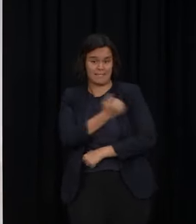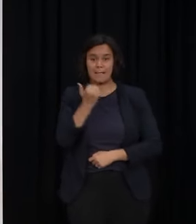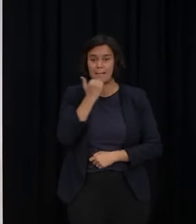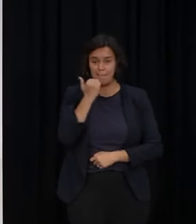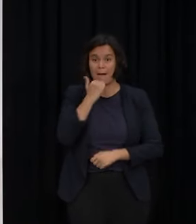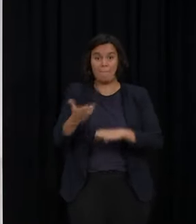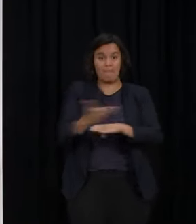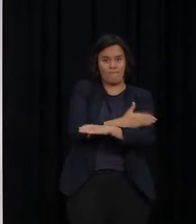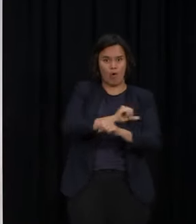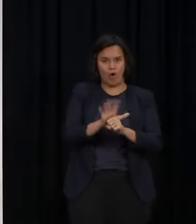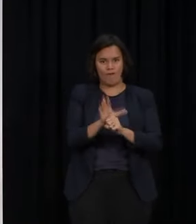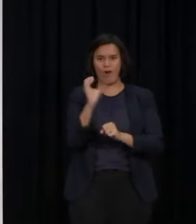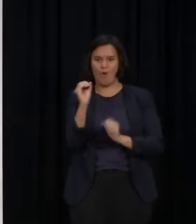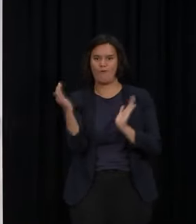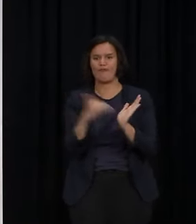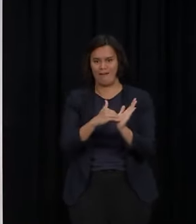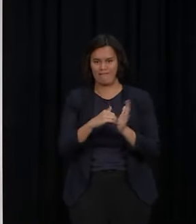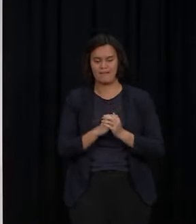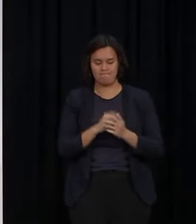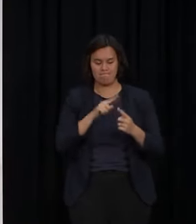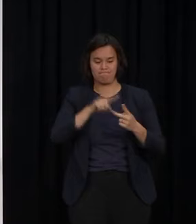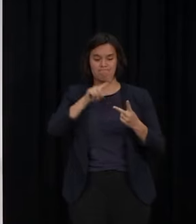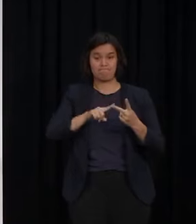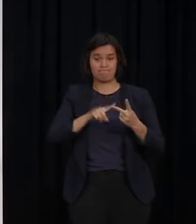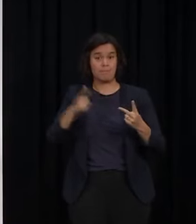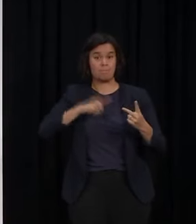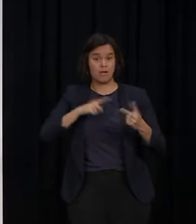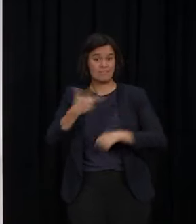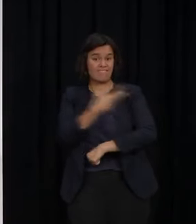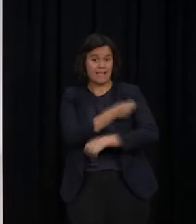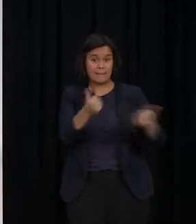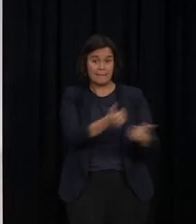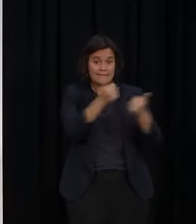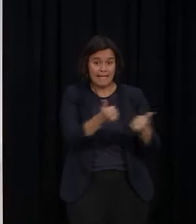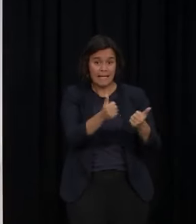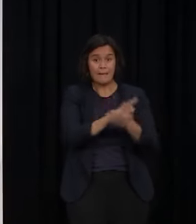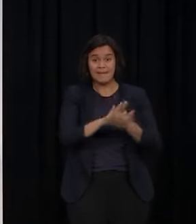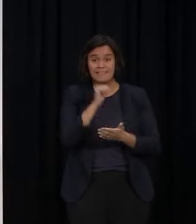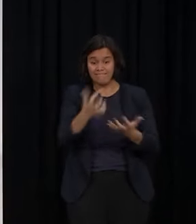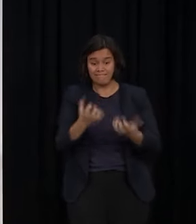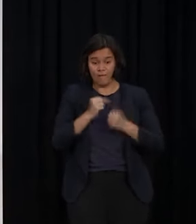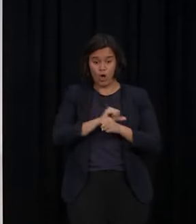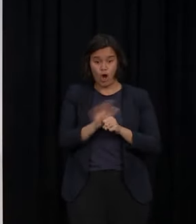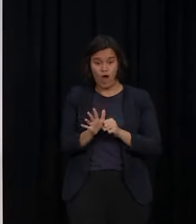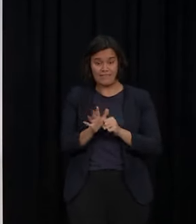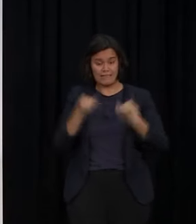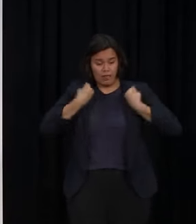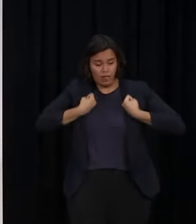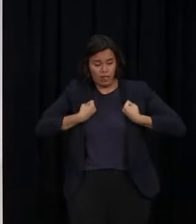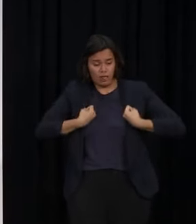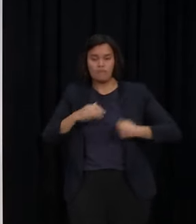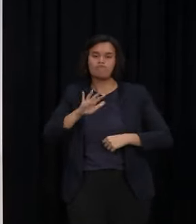Secondly, our high vaccination coverage means COVID will be a mild to moderate illness for most people,